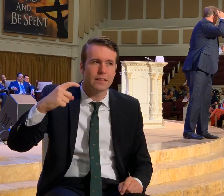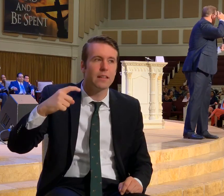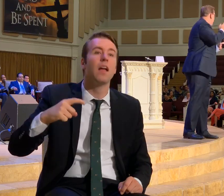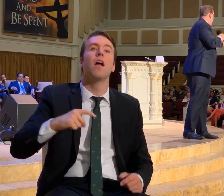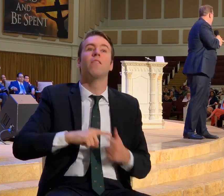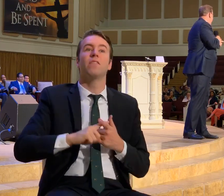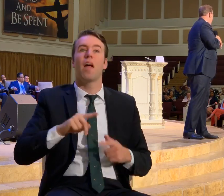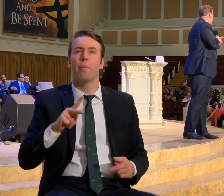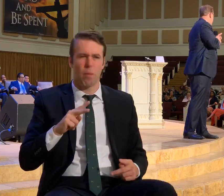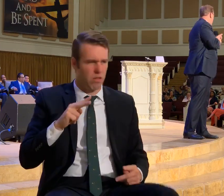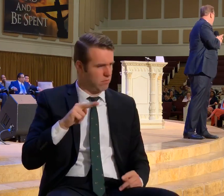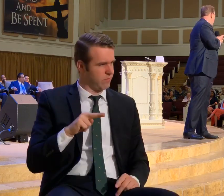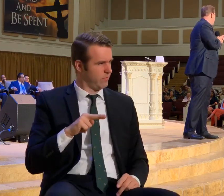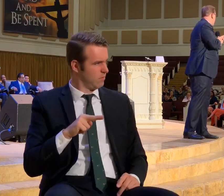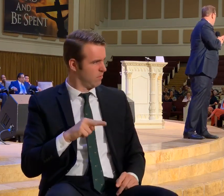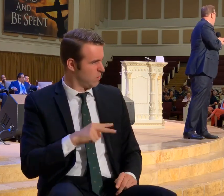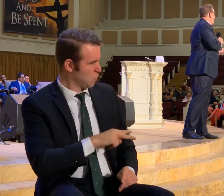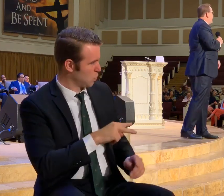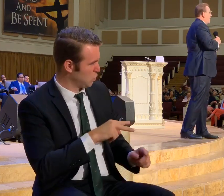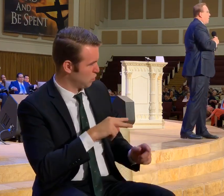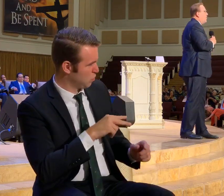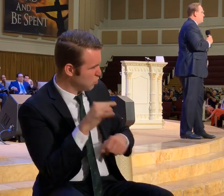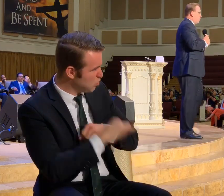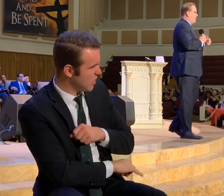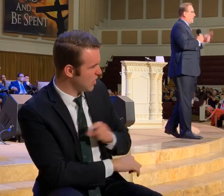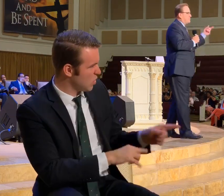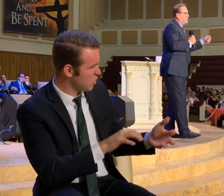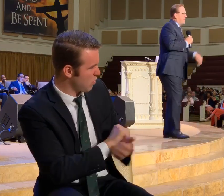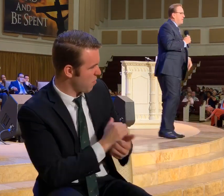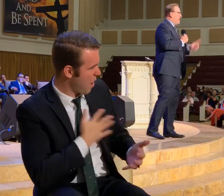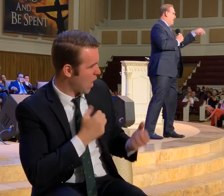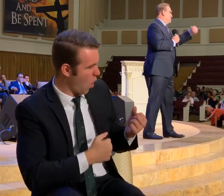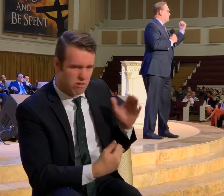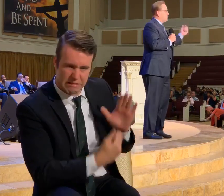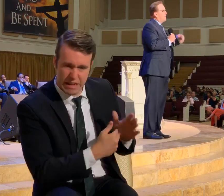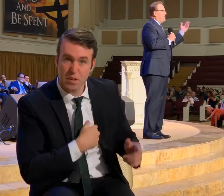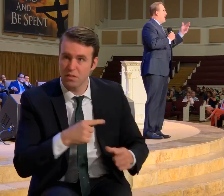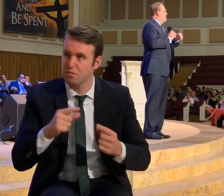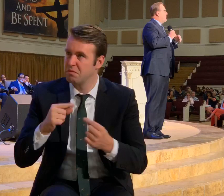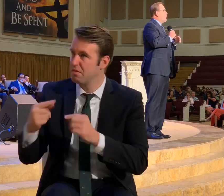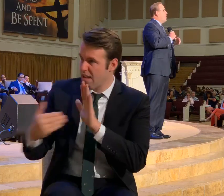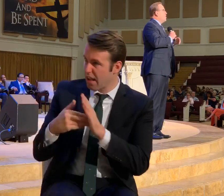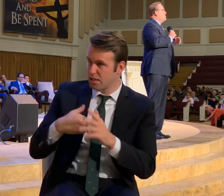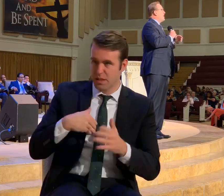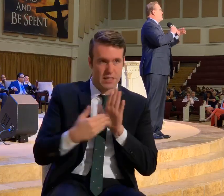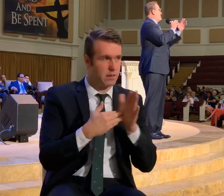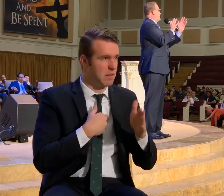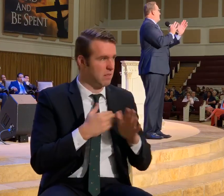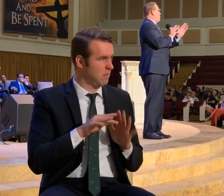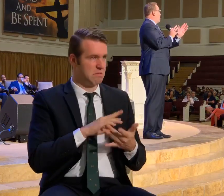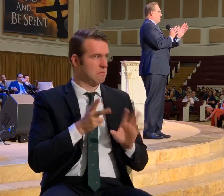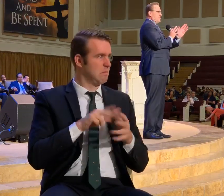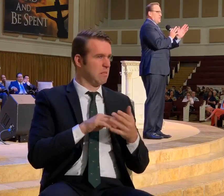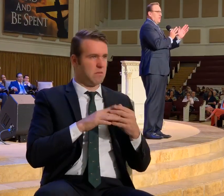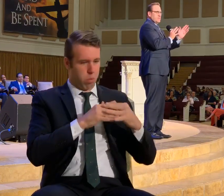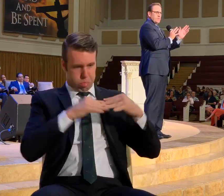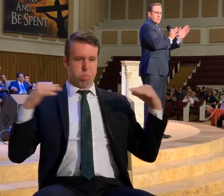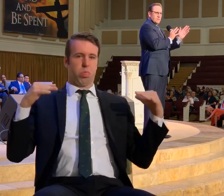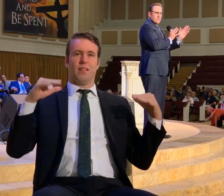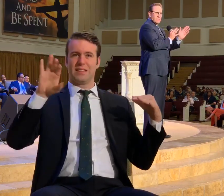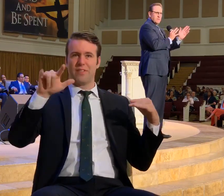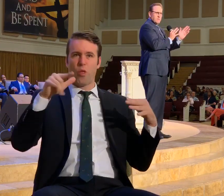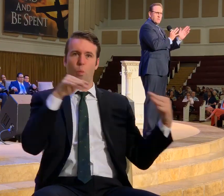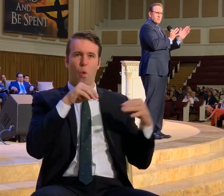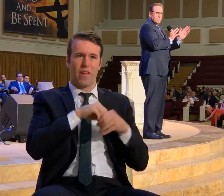And then they start looking at the mechanic. That's talking to so-and-so. And they think. Oh he's working. has been with them. And she's ruining him. And before long. You got this civil war in the church.